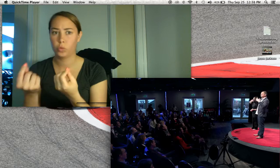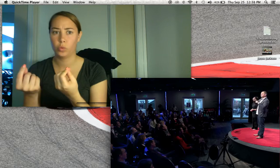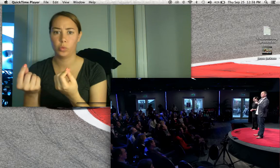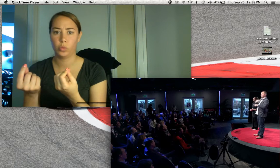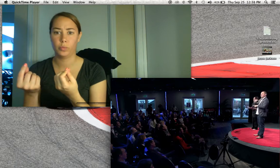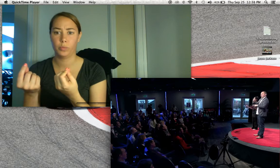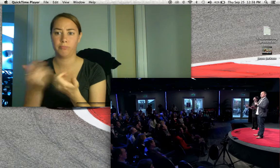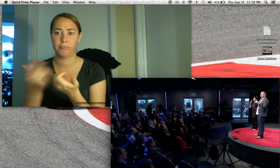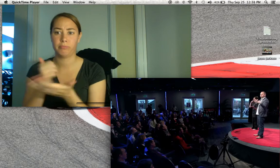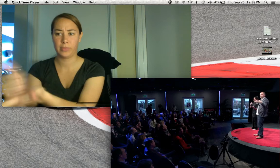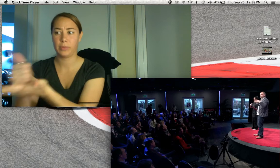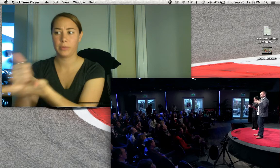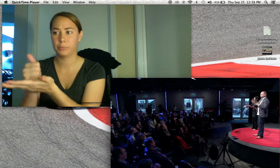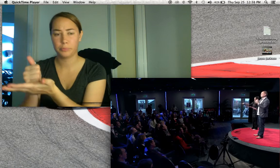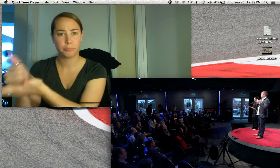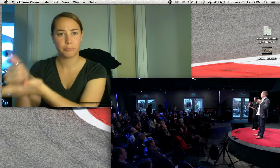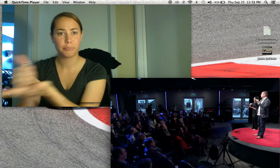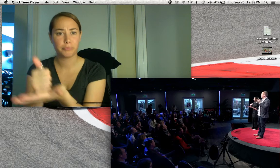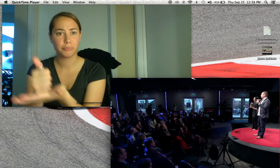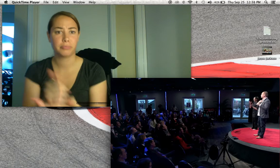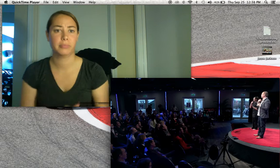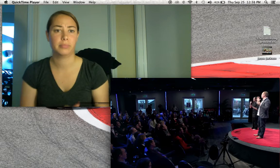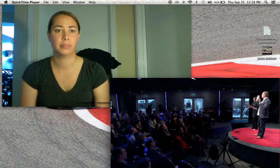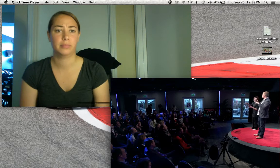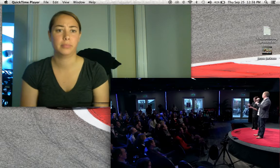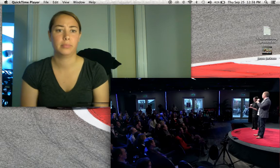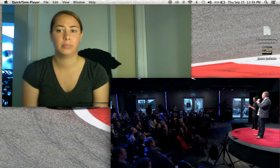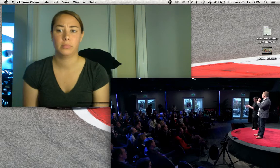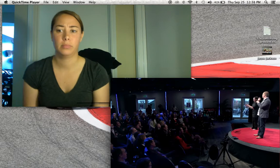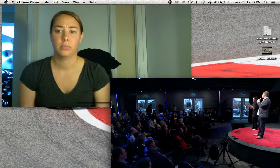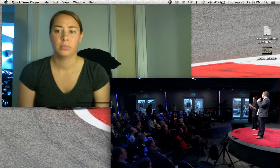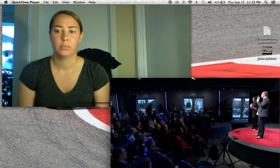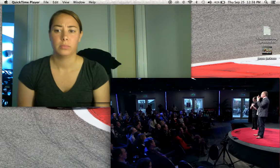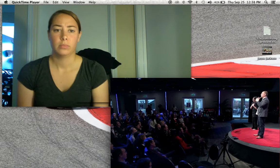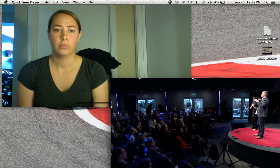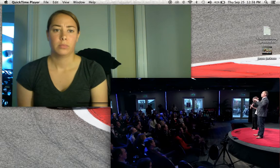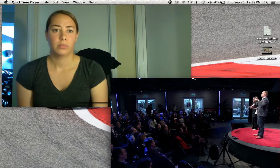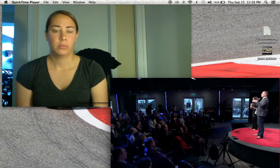Deaf people like to be among themselves, they like to use their own language.